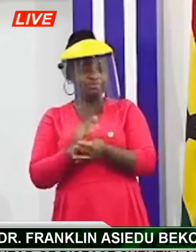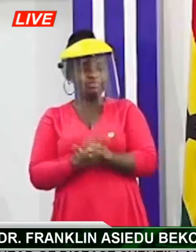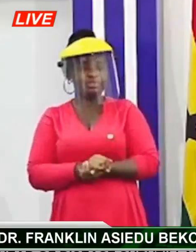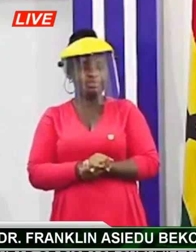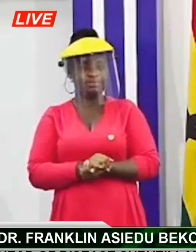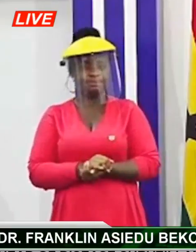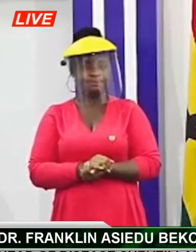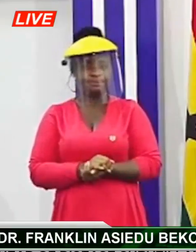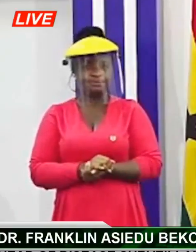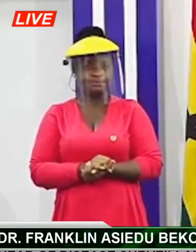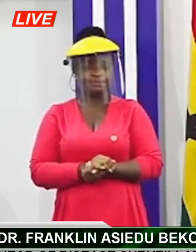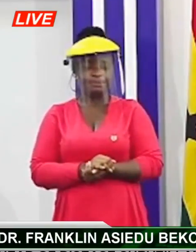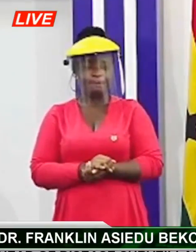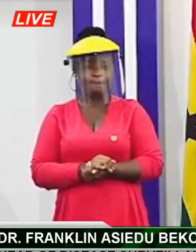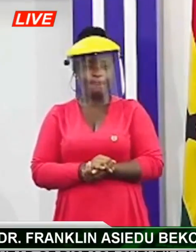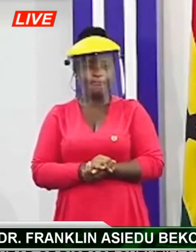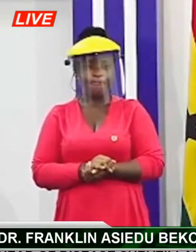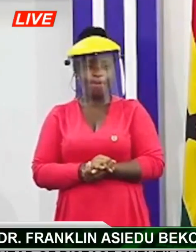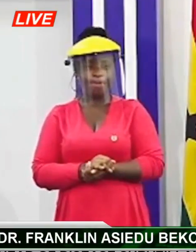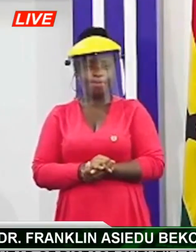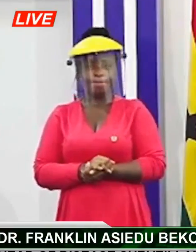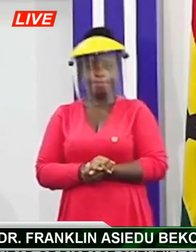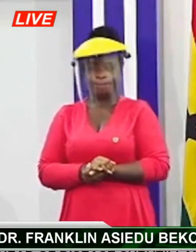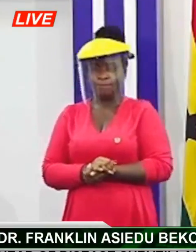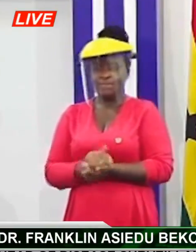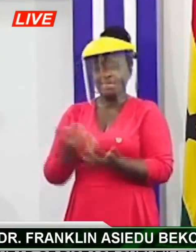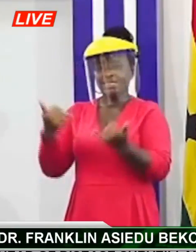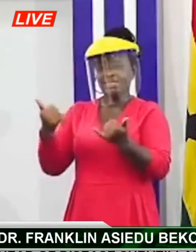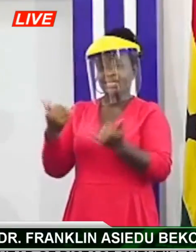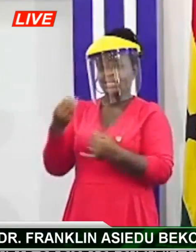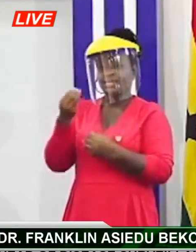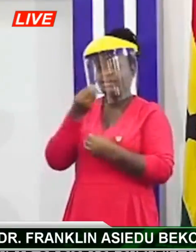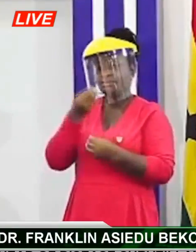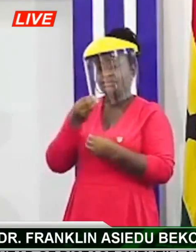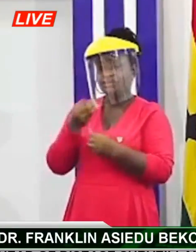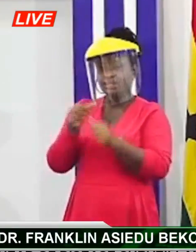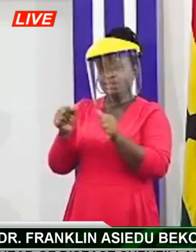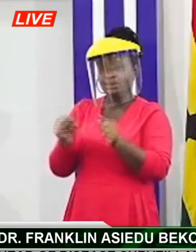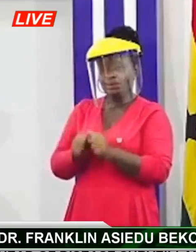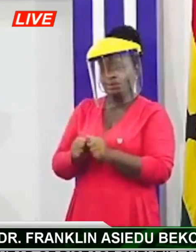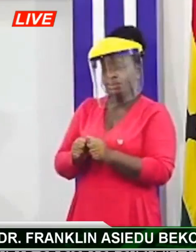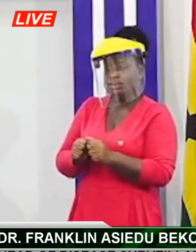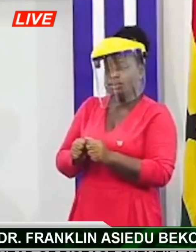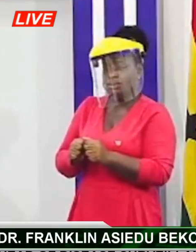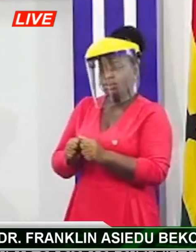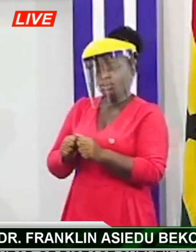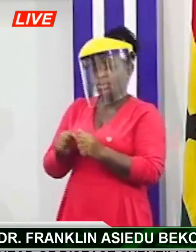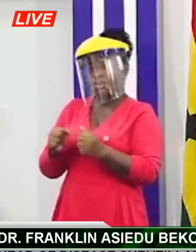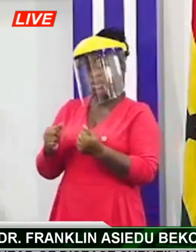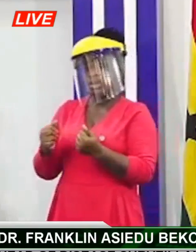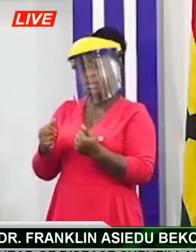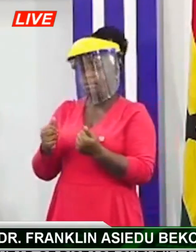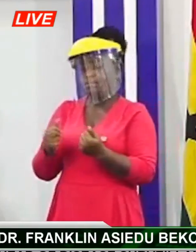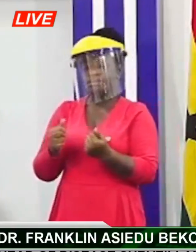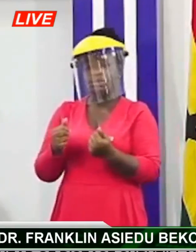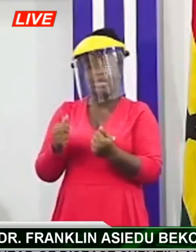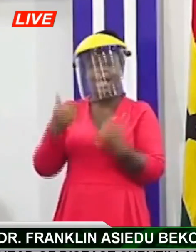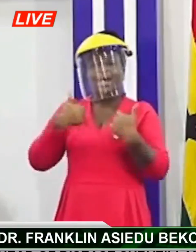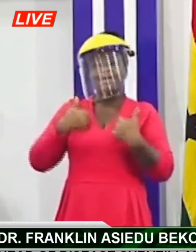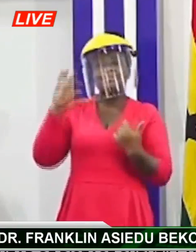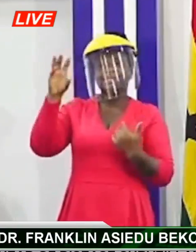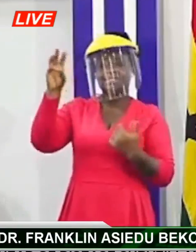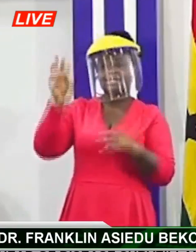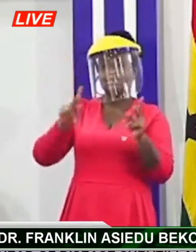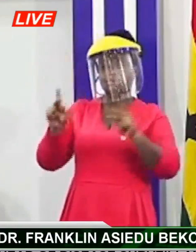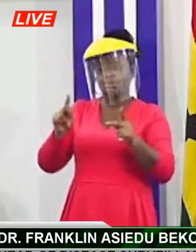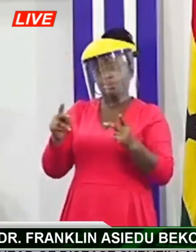then um the the canteen that i said was a table the houses six people now they're